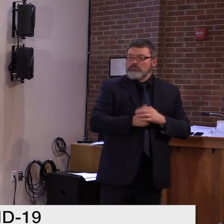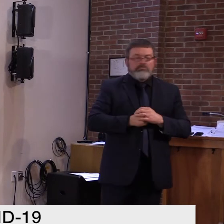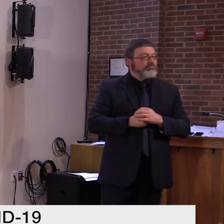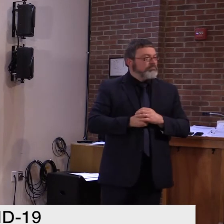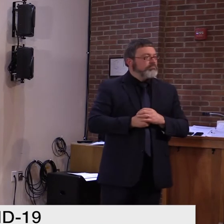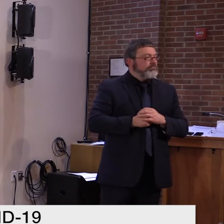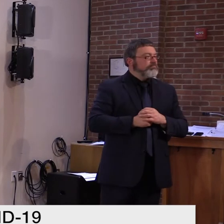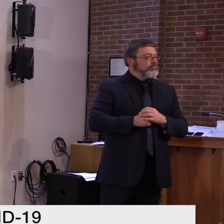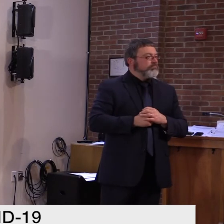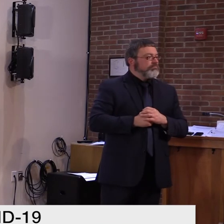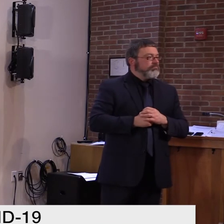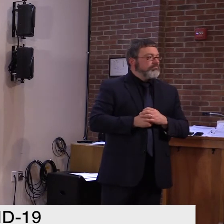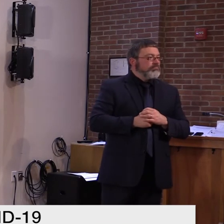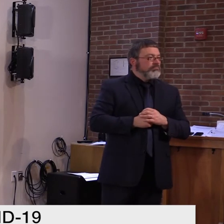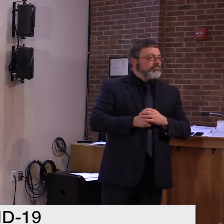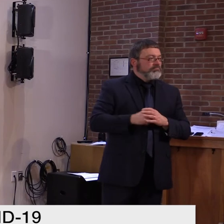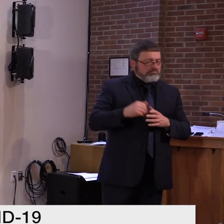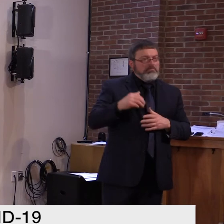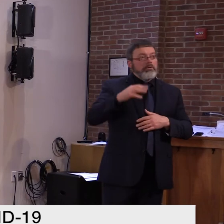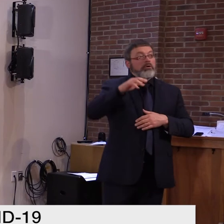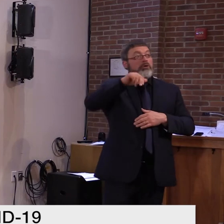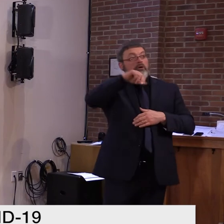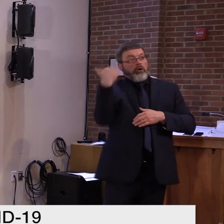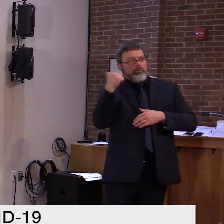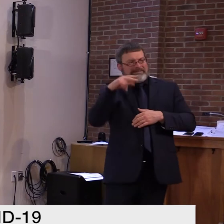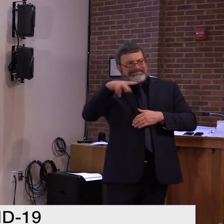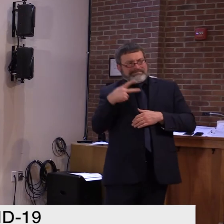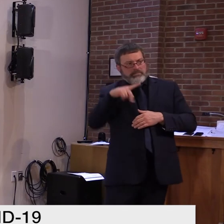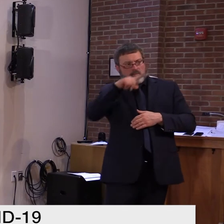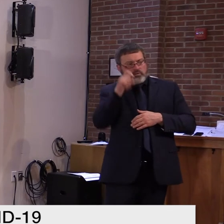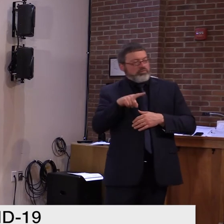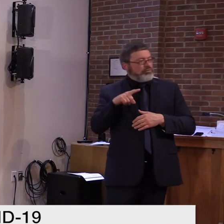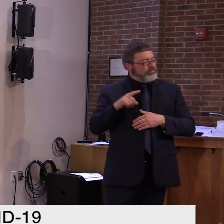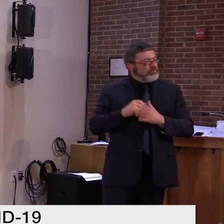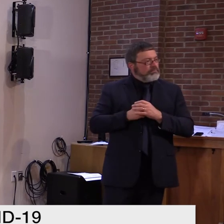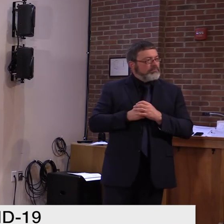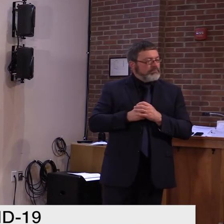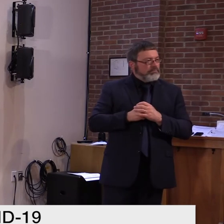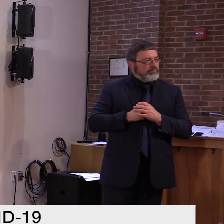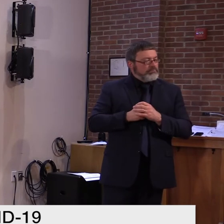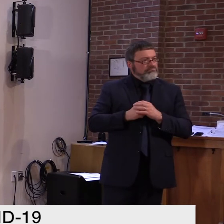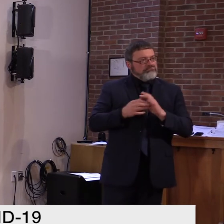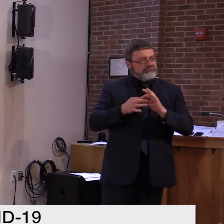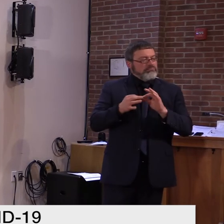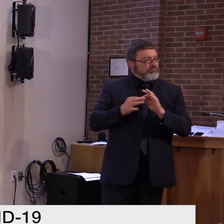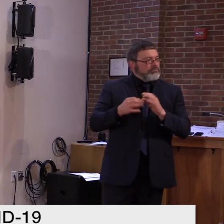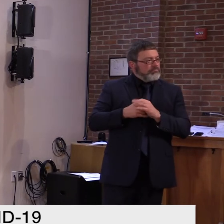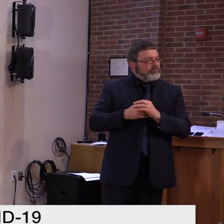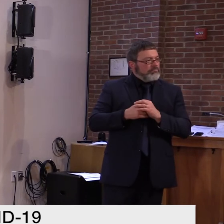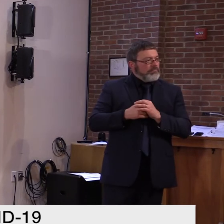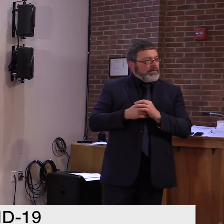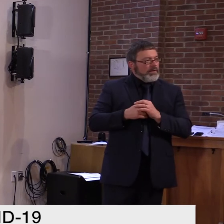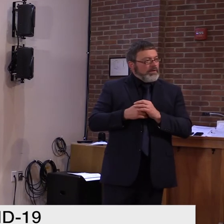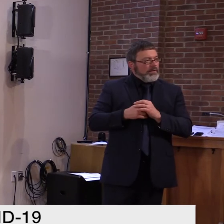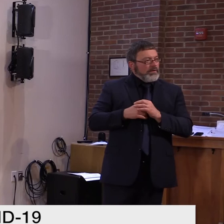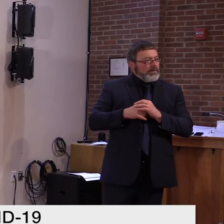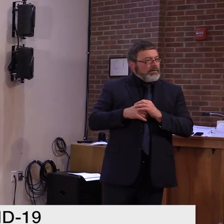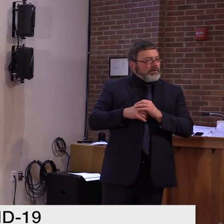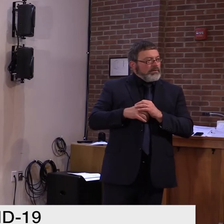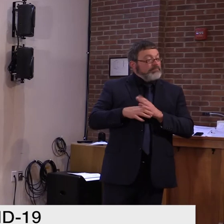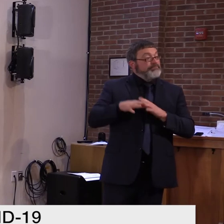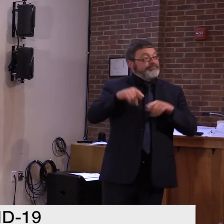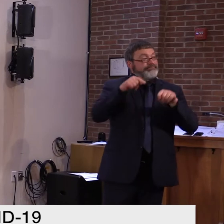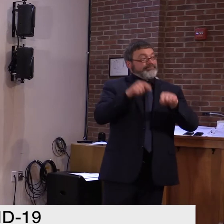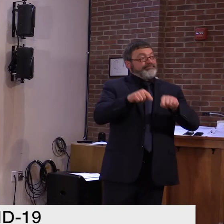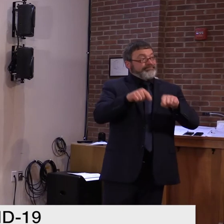I have one other question, which is, you're talking about restaurants for in-person service